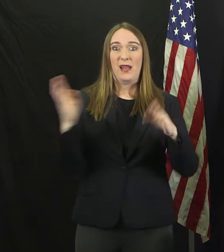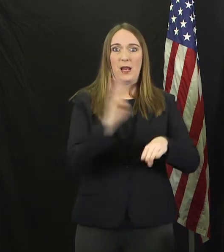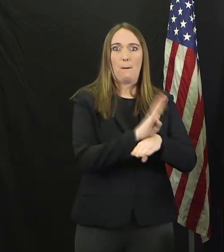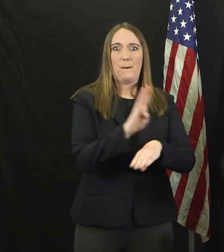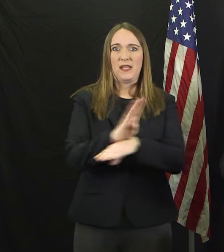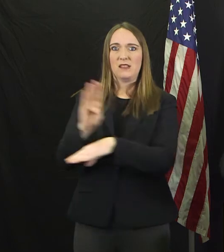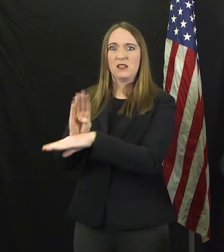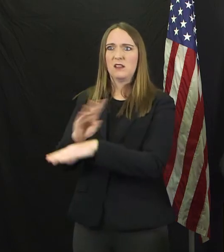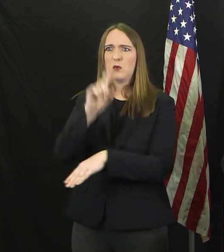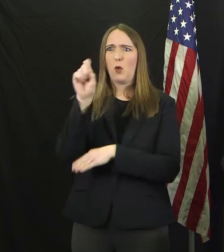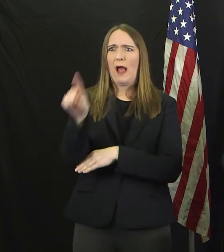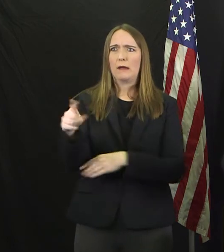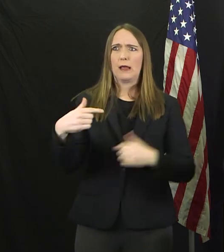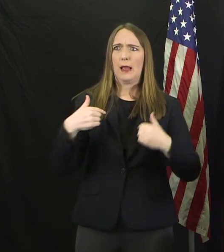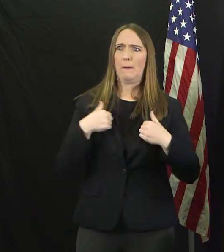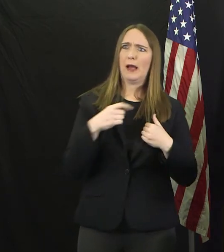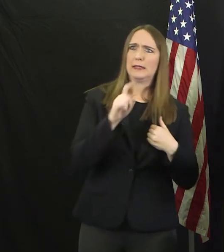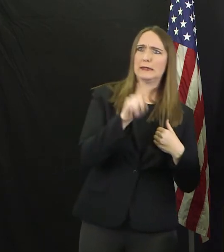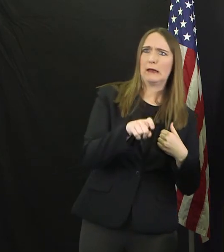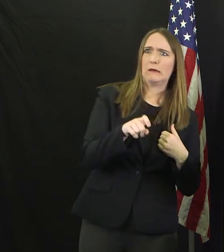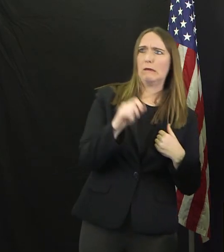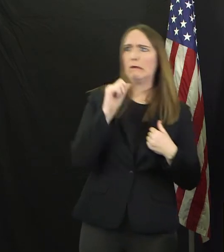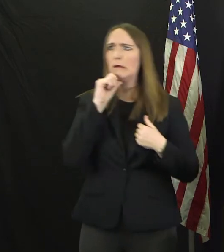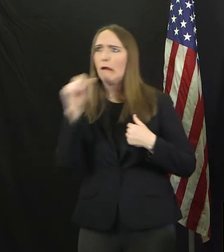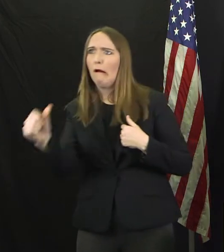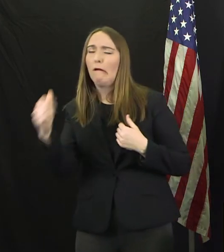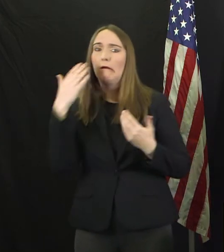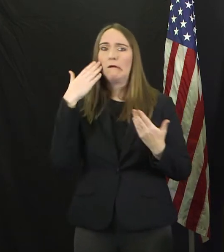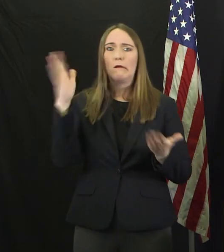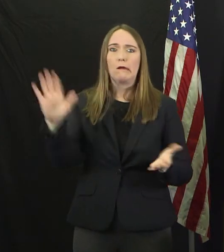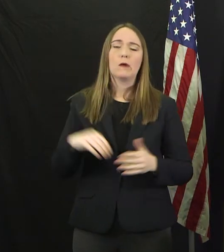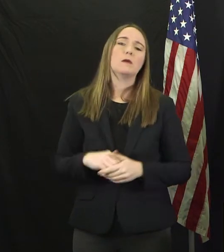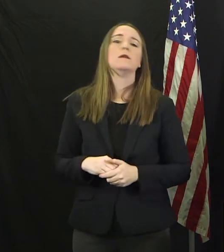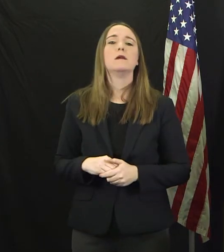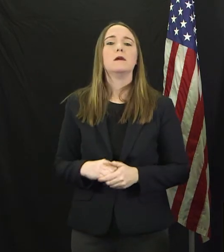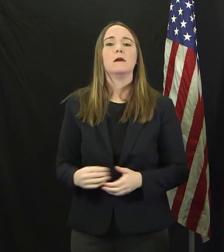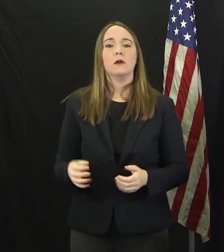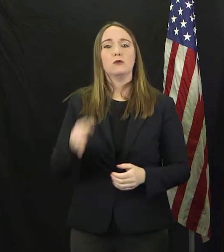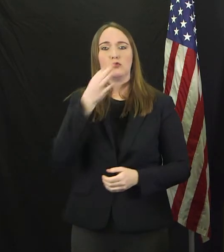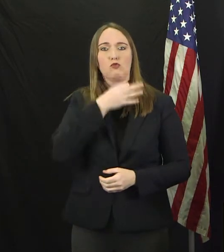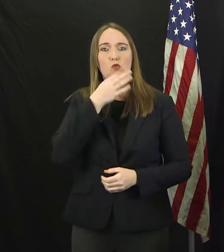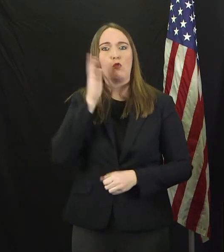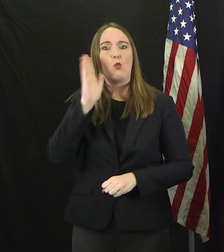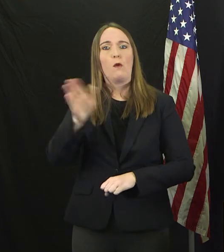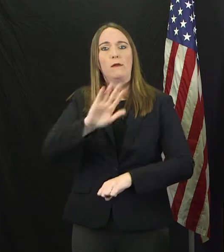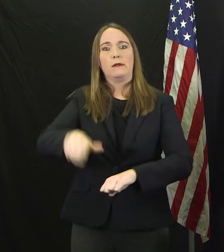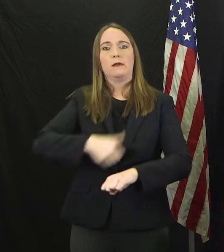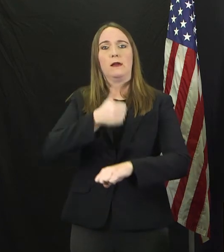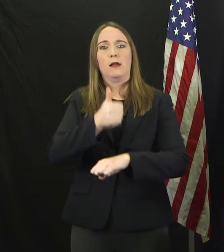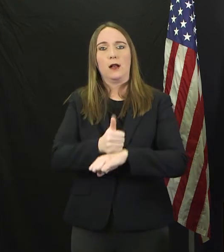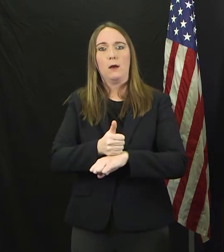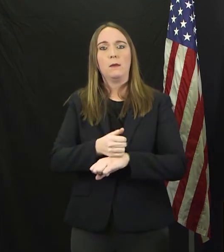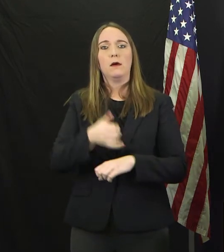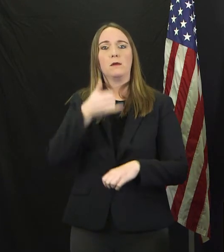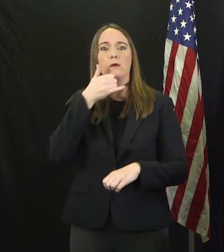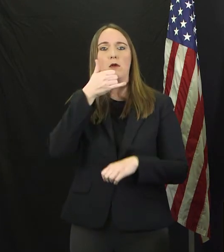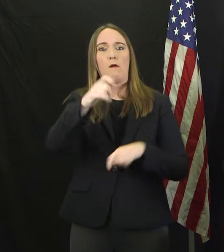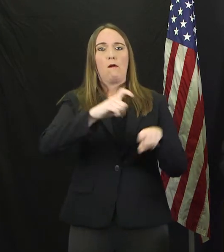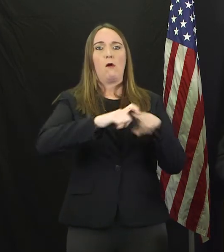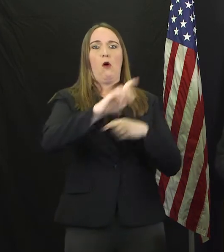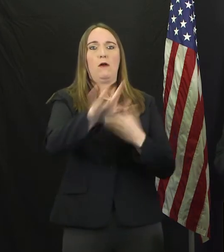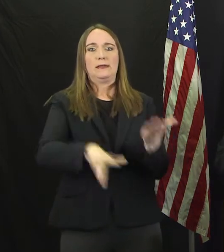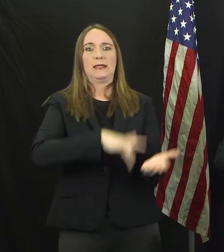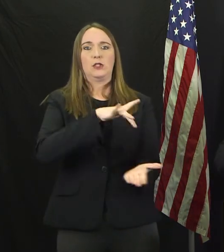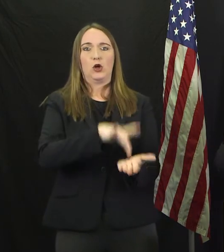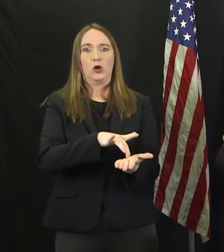so we set up, started at eight o'clock this morning, a call center dedicated solely to answering these questions. And